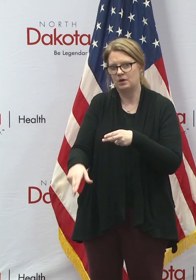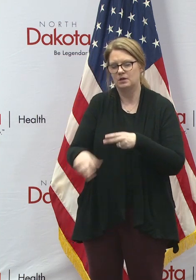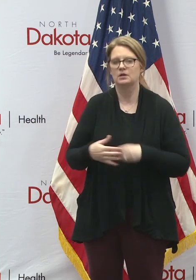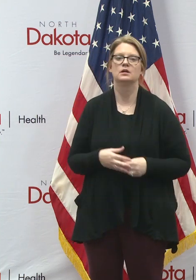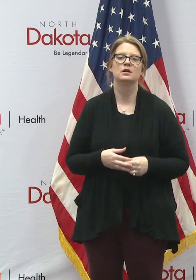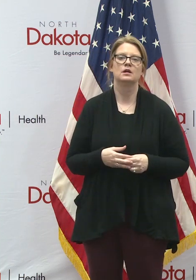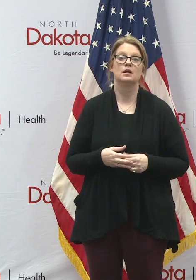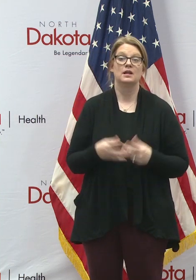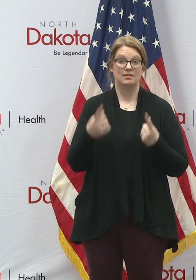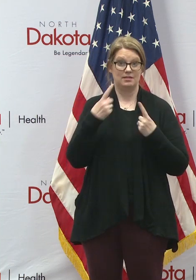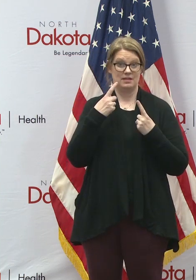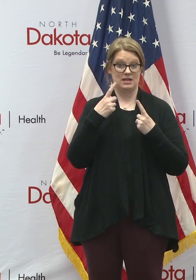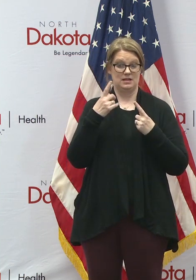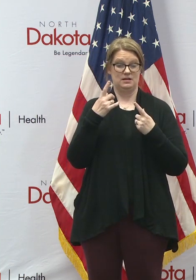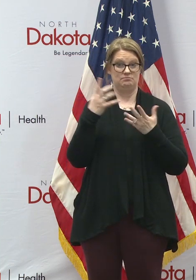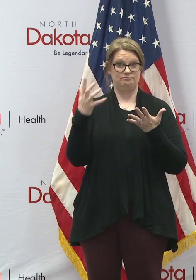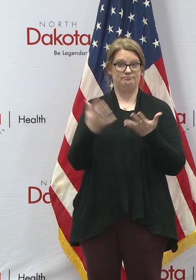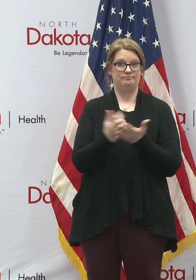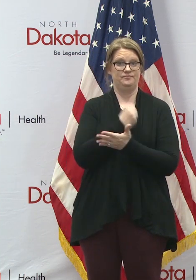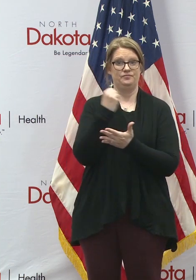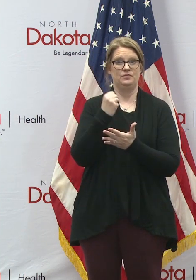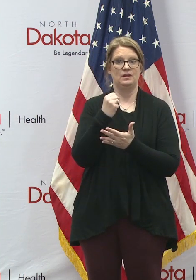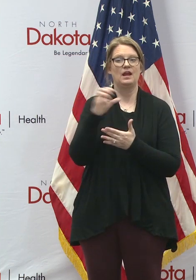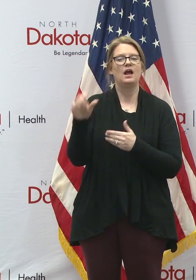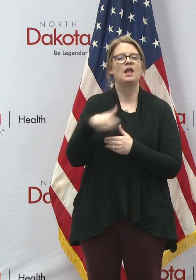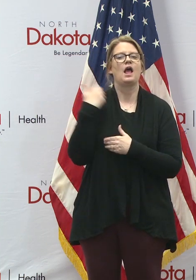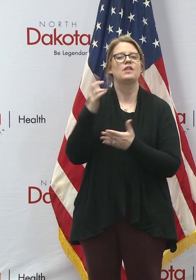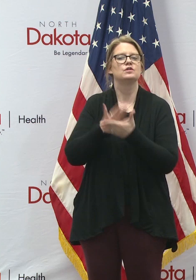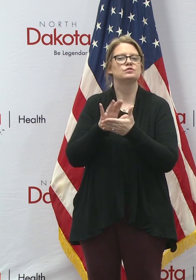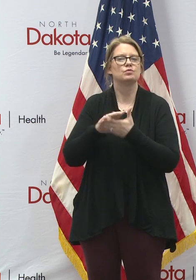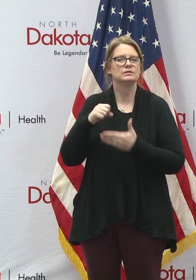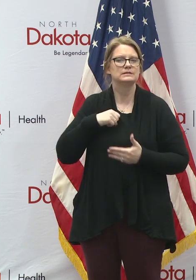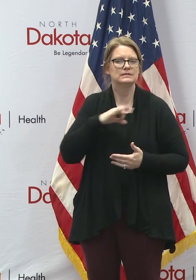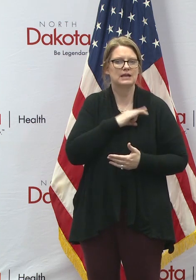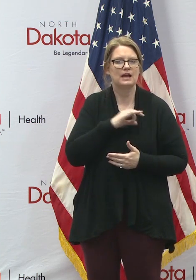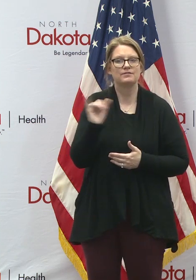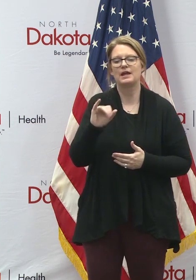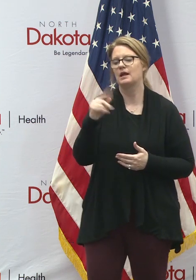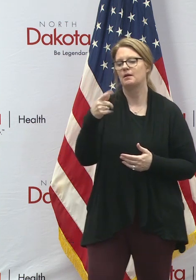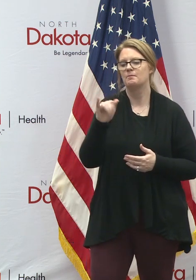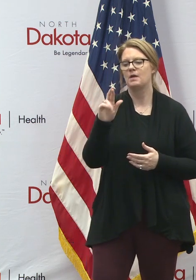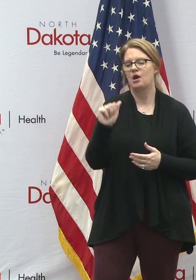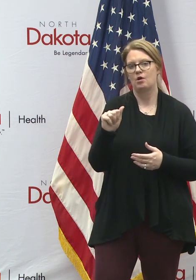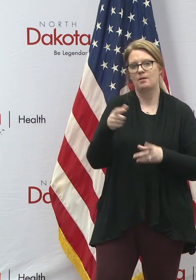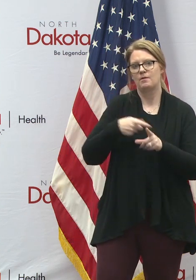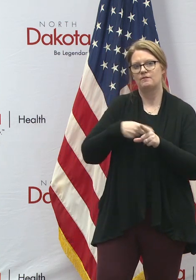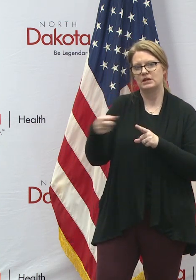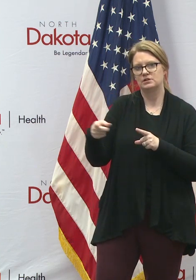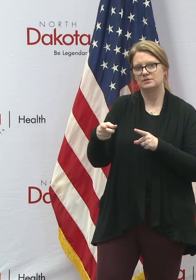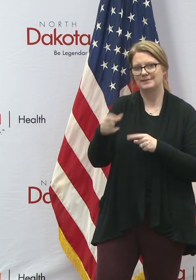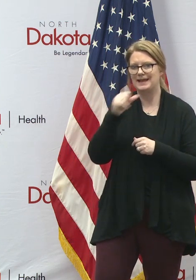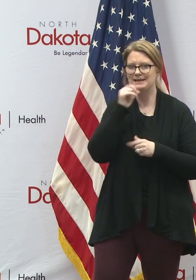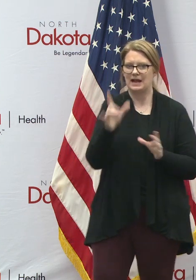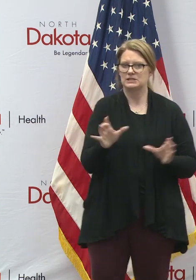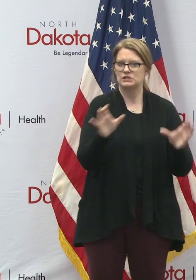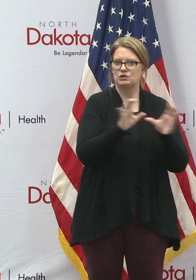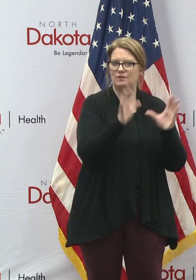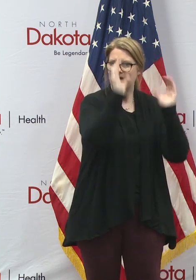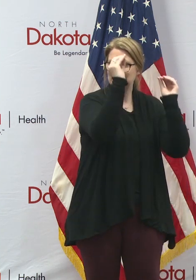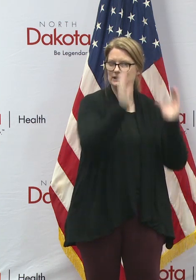accomplish this by utilizing ancillary school staff such as paraprofessionals and not credentialed teachers.